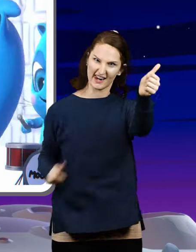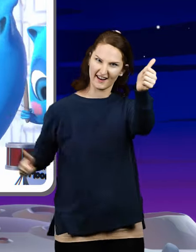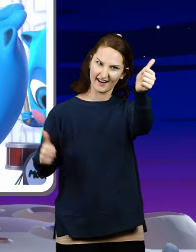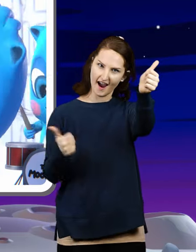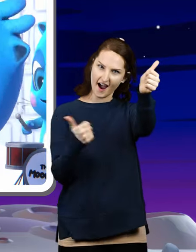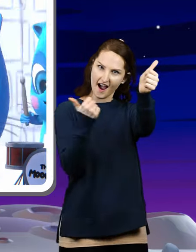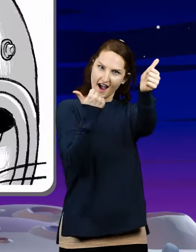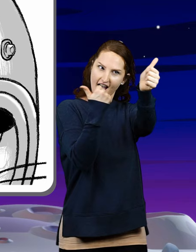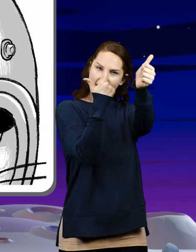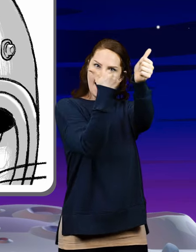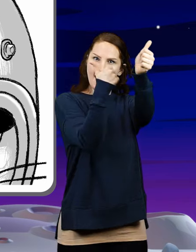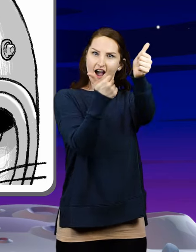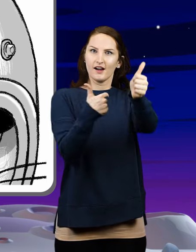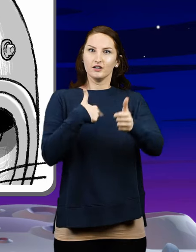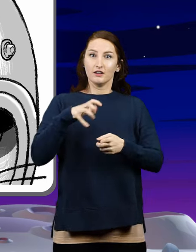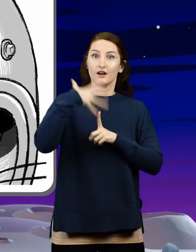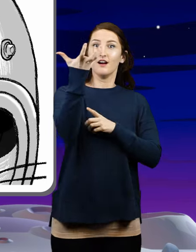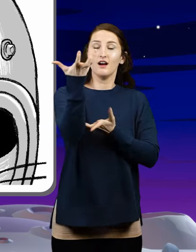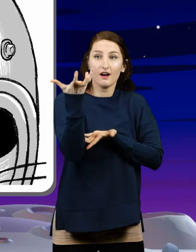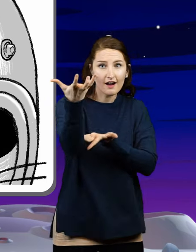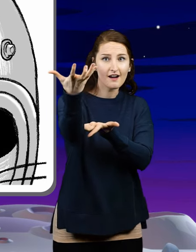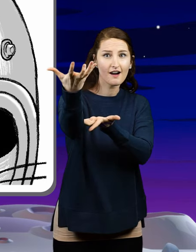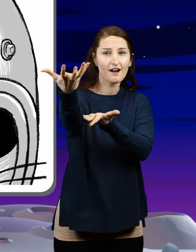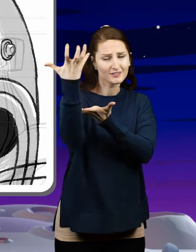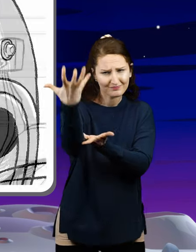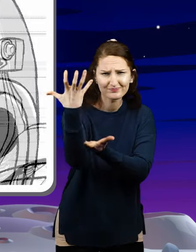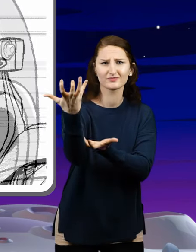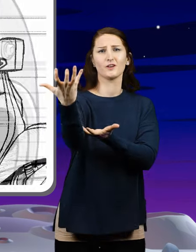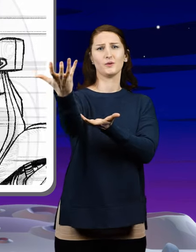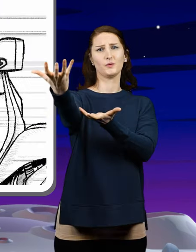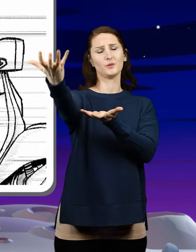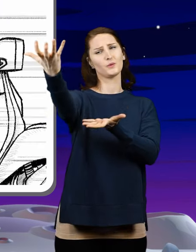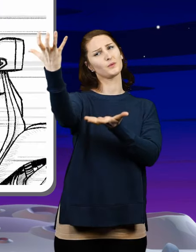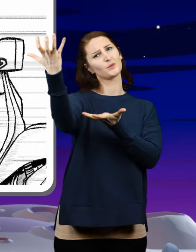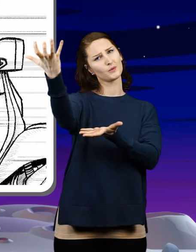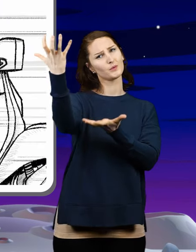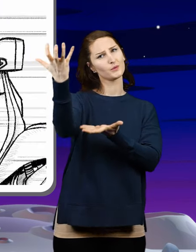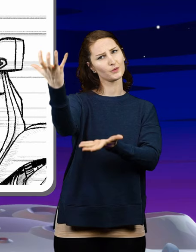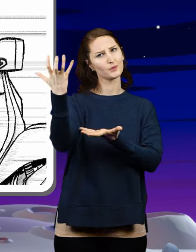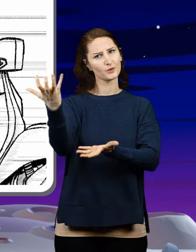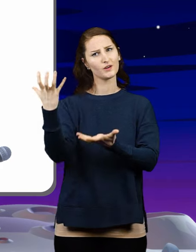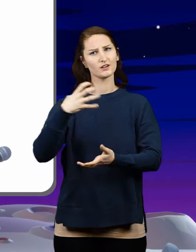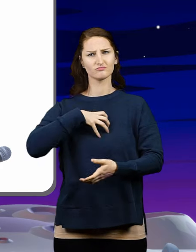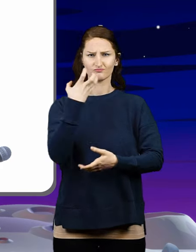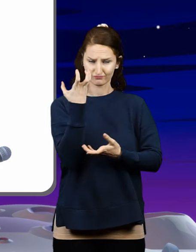your love, okay Take on me Take on me Take